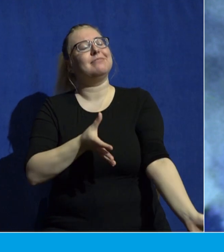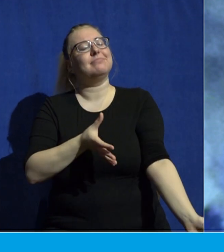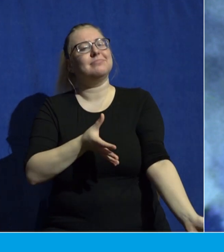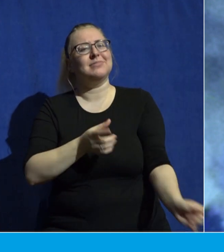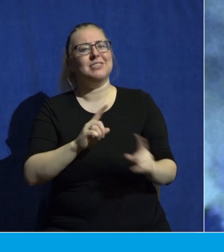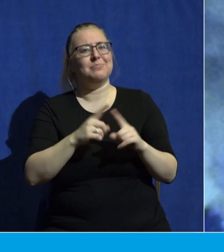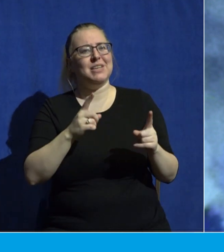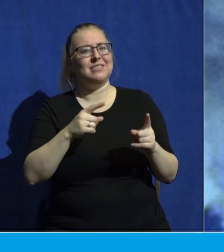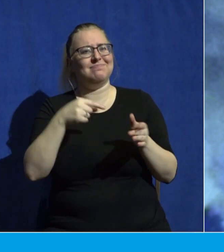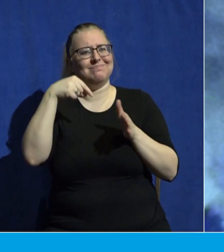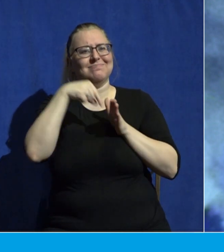not okay?